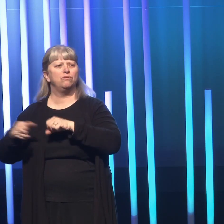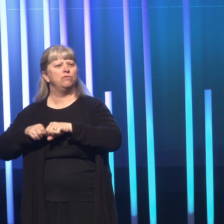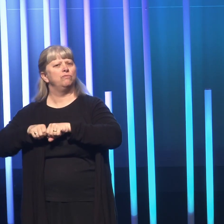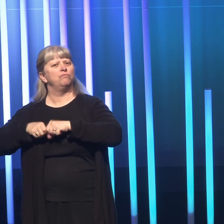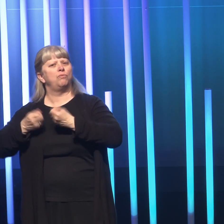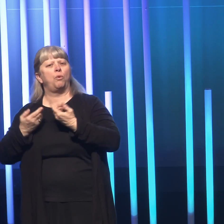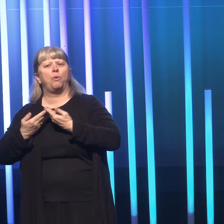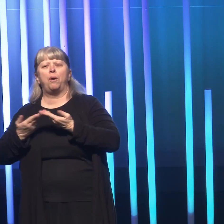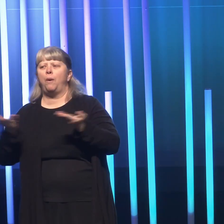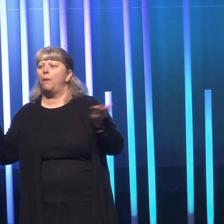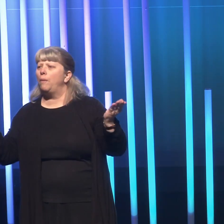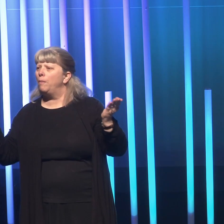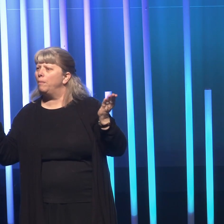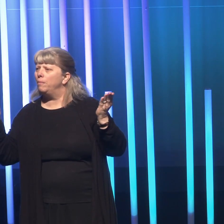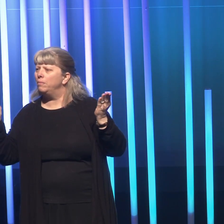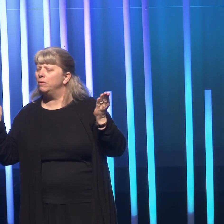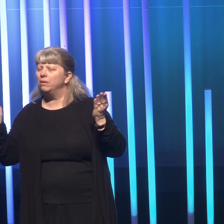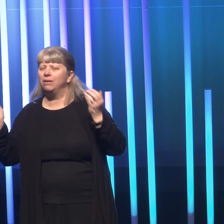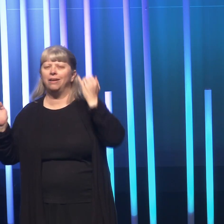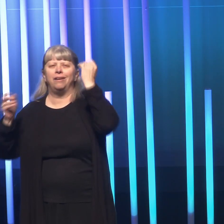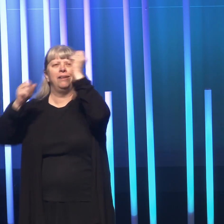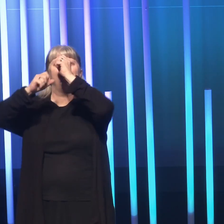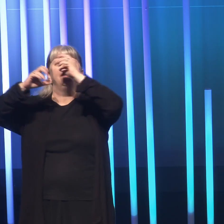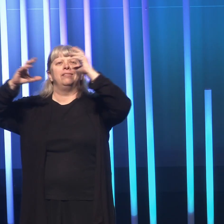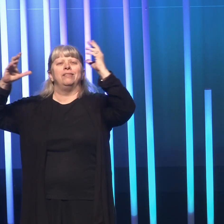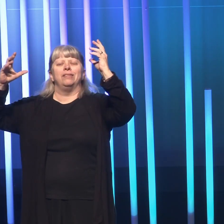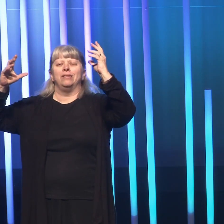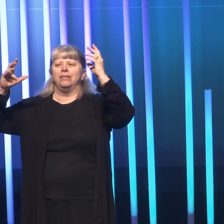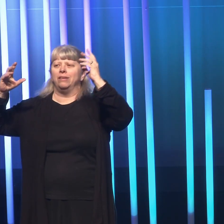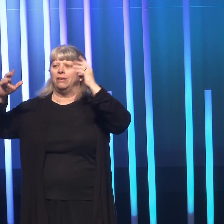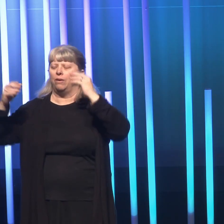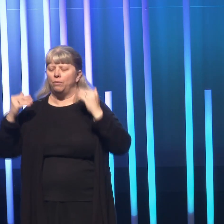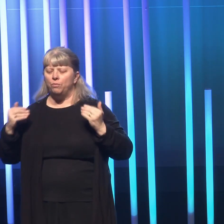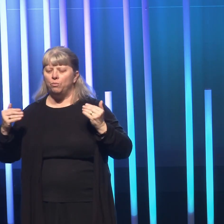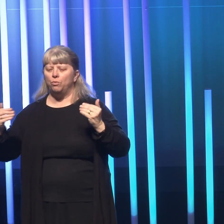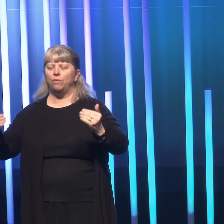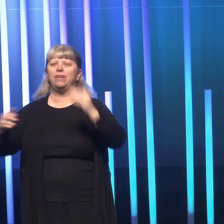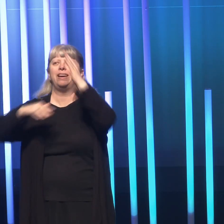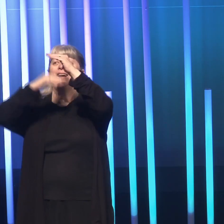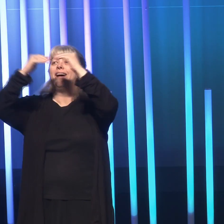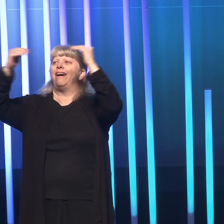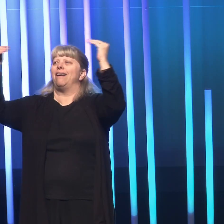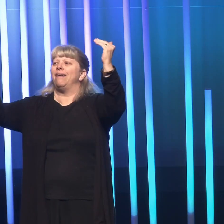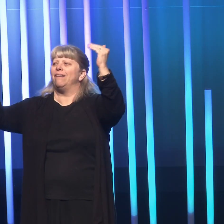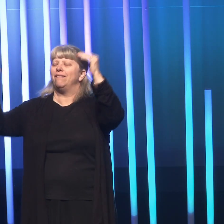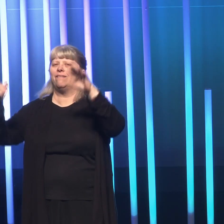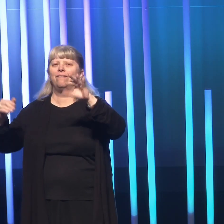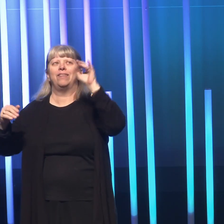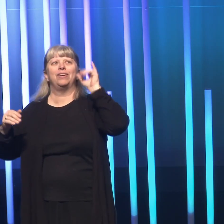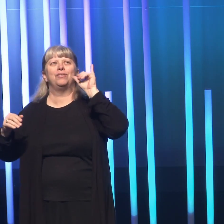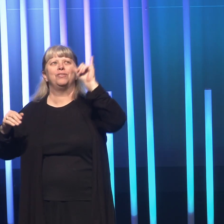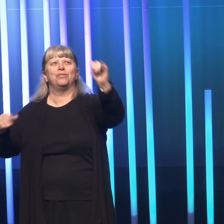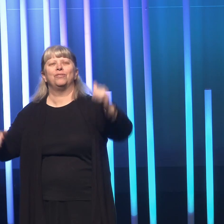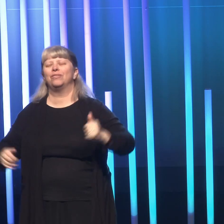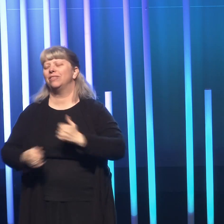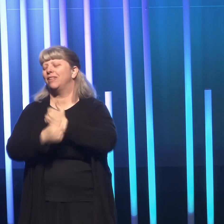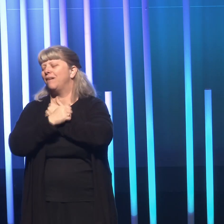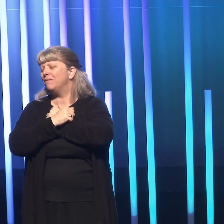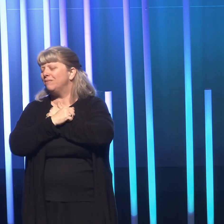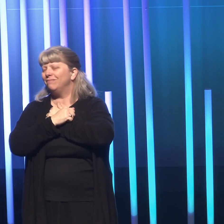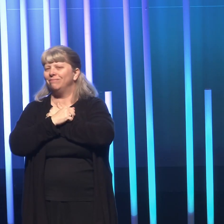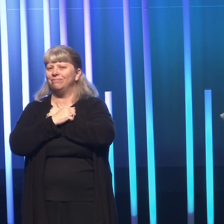open to the idea of moving on to heaven and finding eternal love.